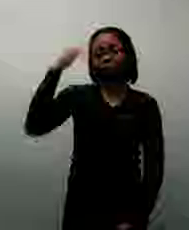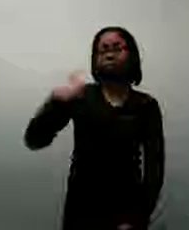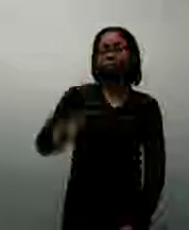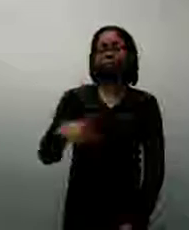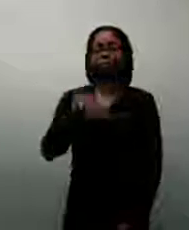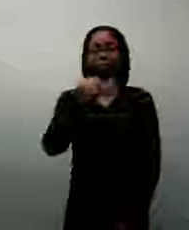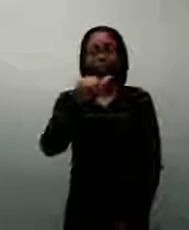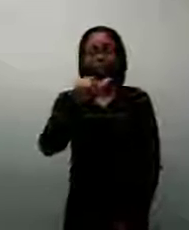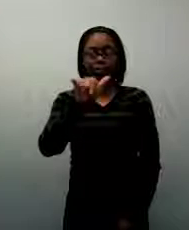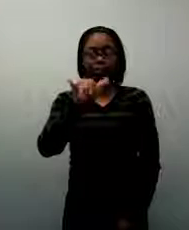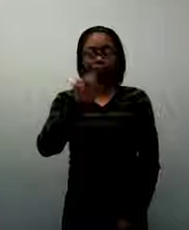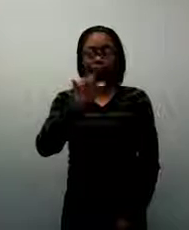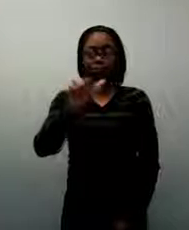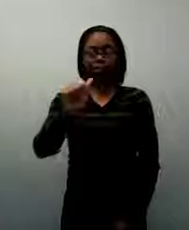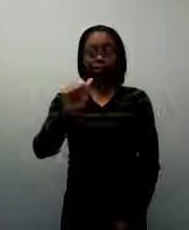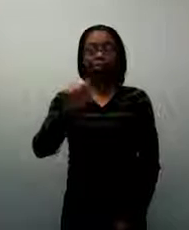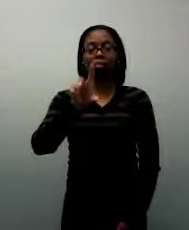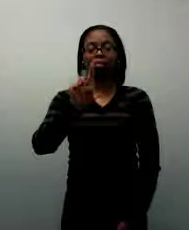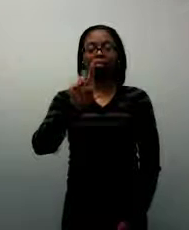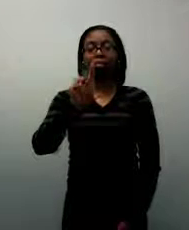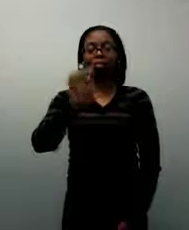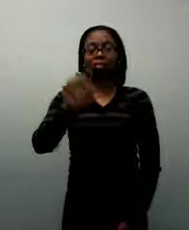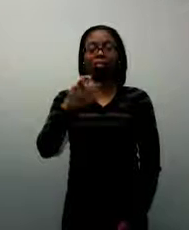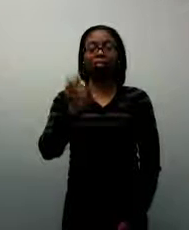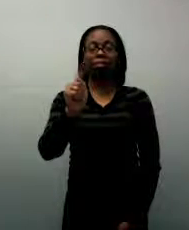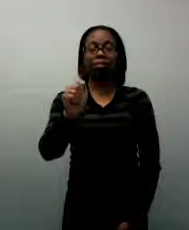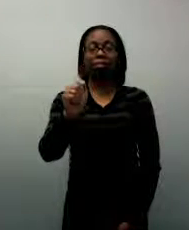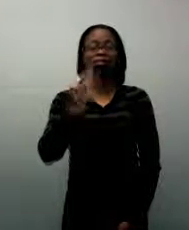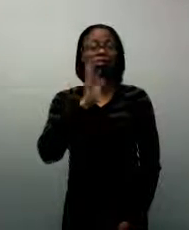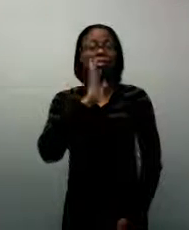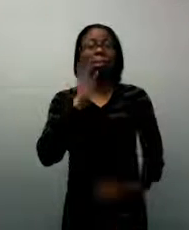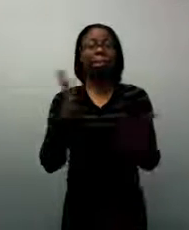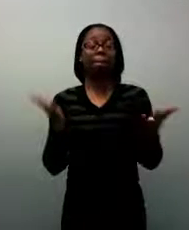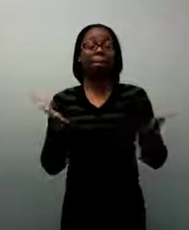Well, listen to heart, and today I will be speaking to you about literacy for little ones.